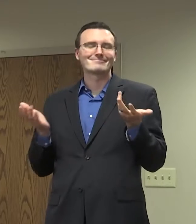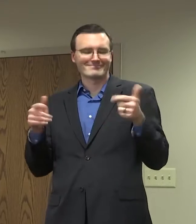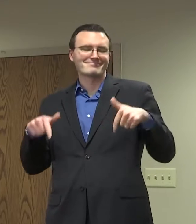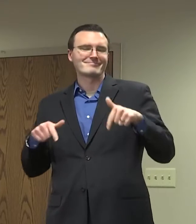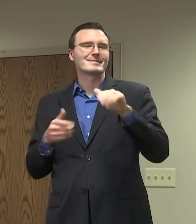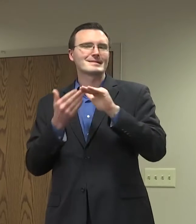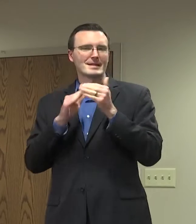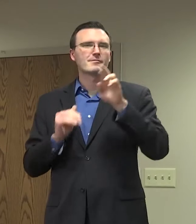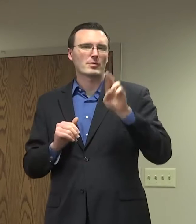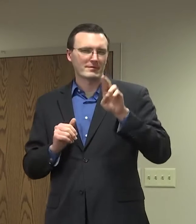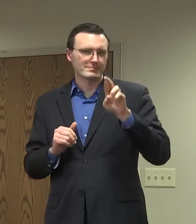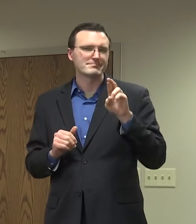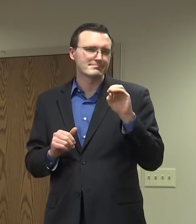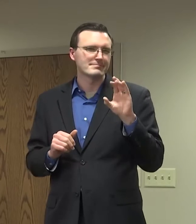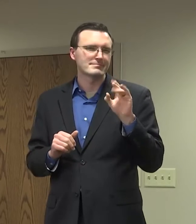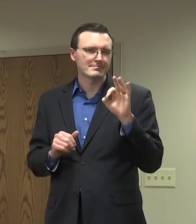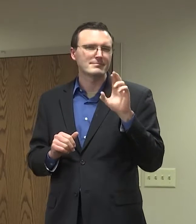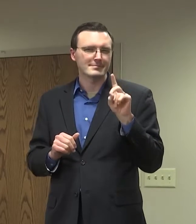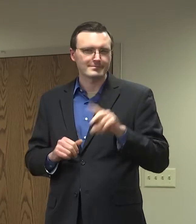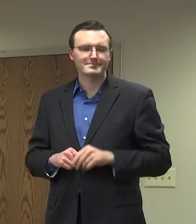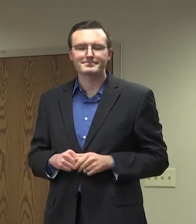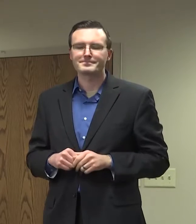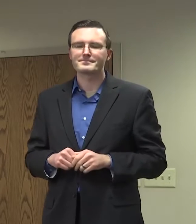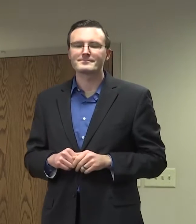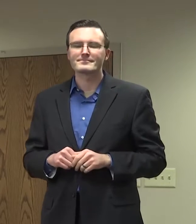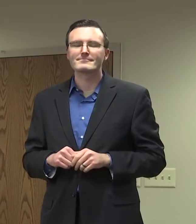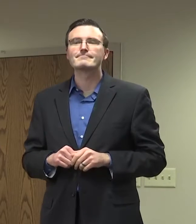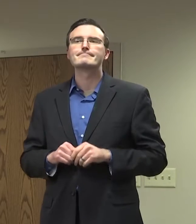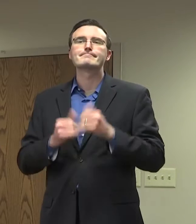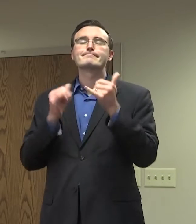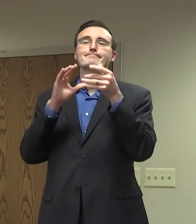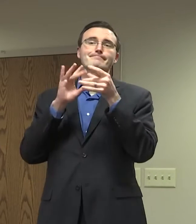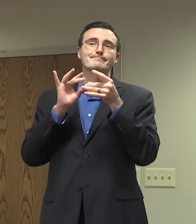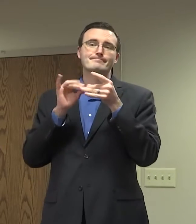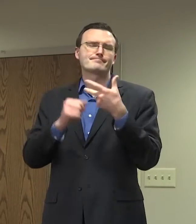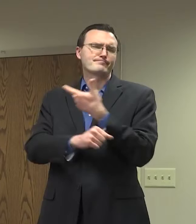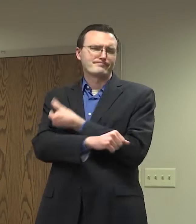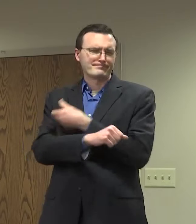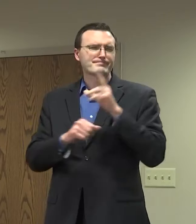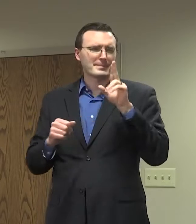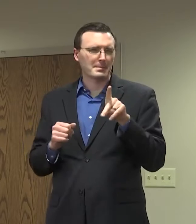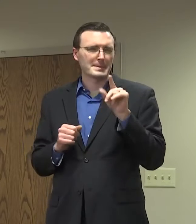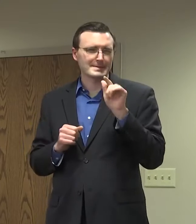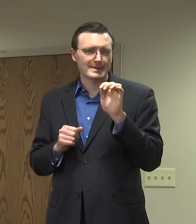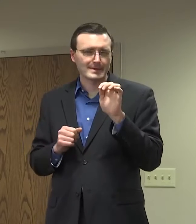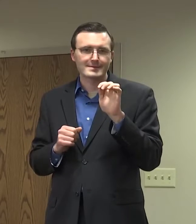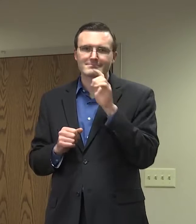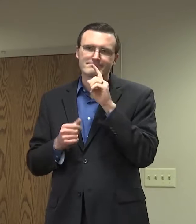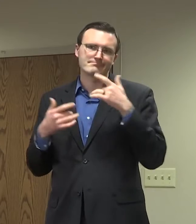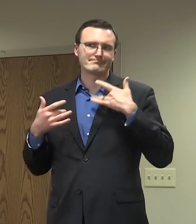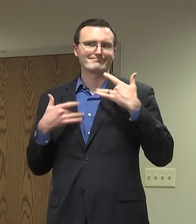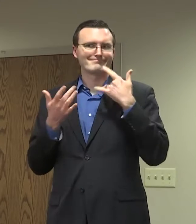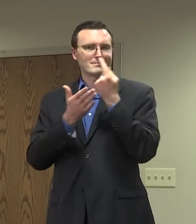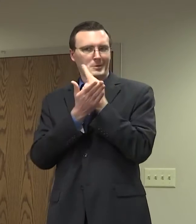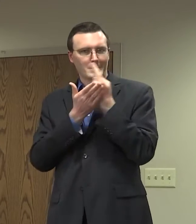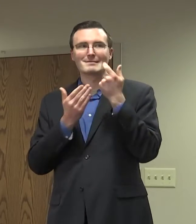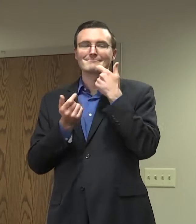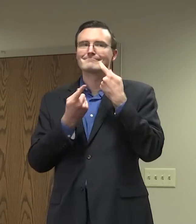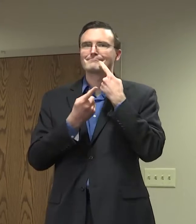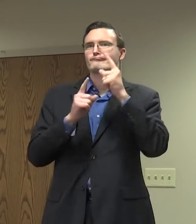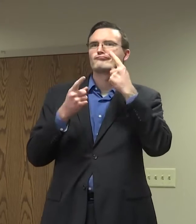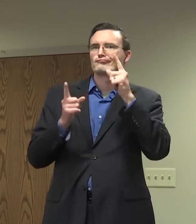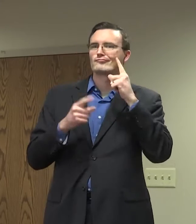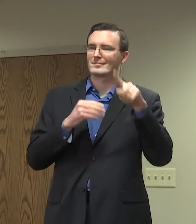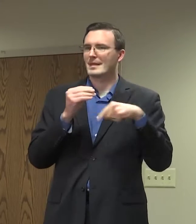A little bit about vaccination updates. I know this has been a very exciting week. We had lots of announcements that came out regarding COVID that give us a